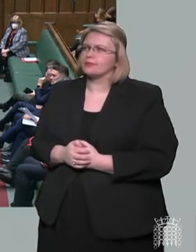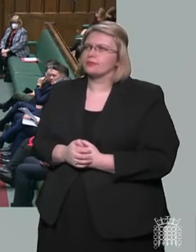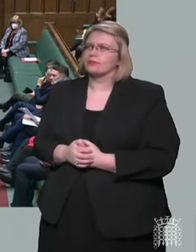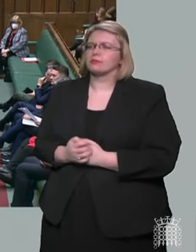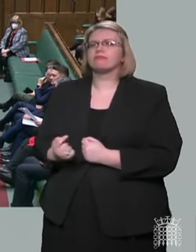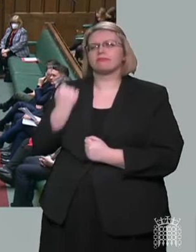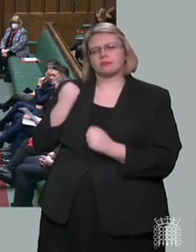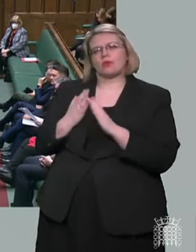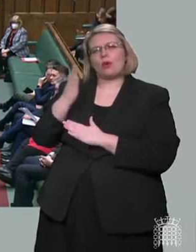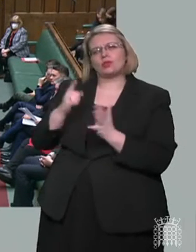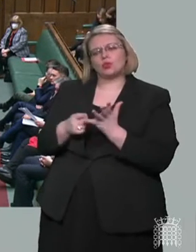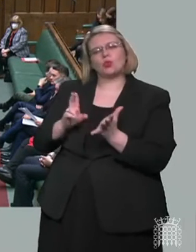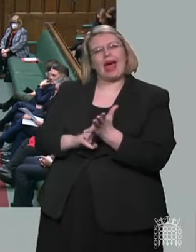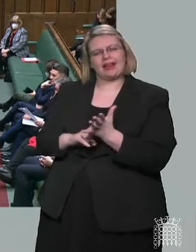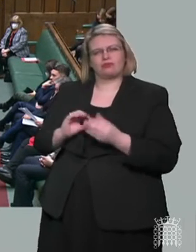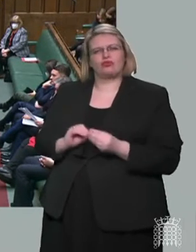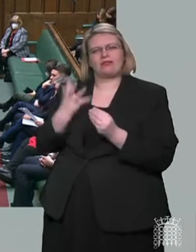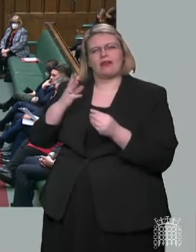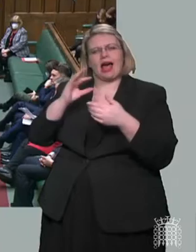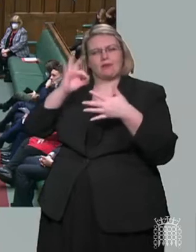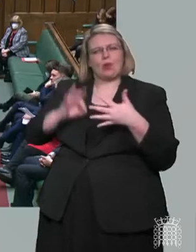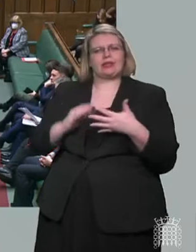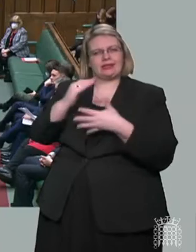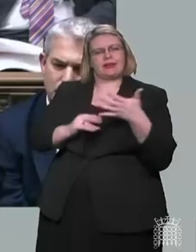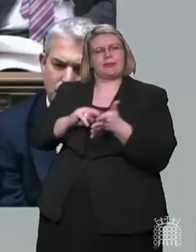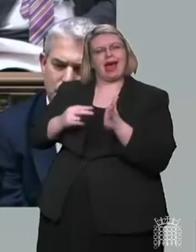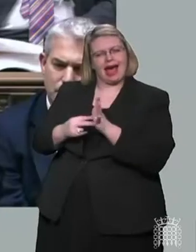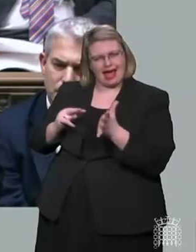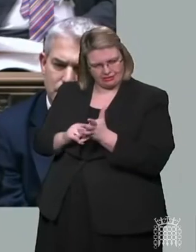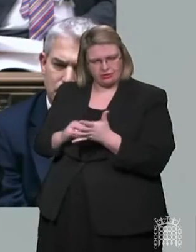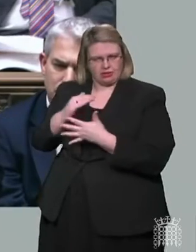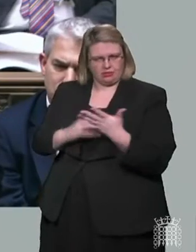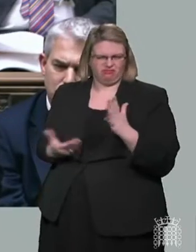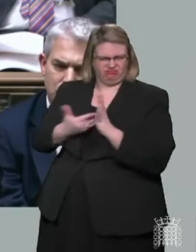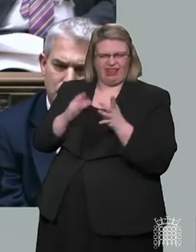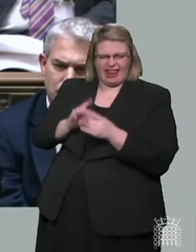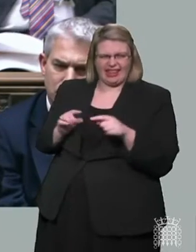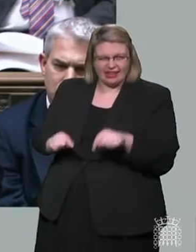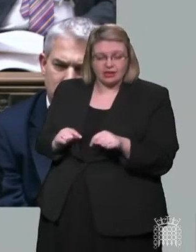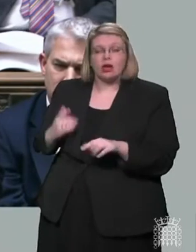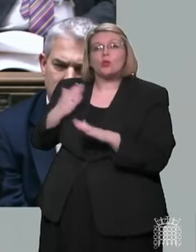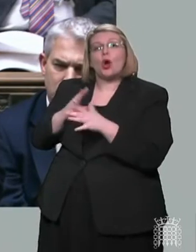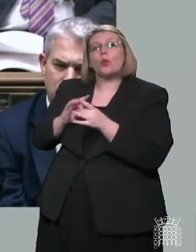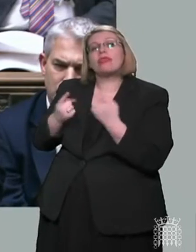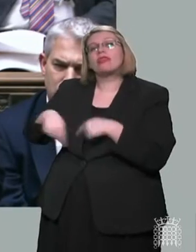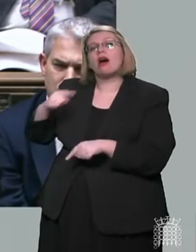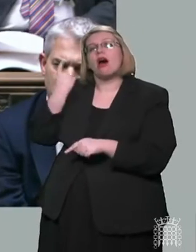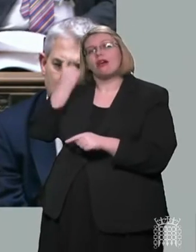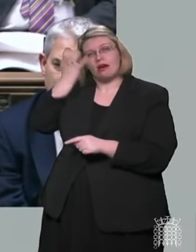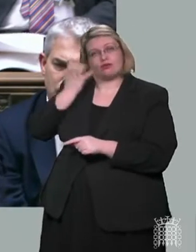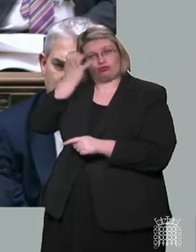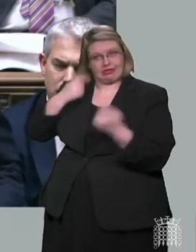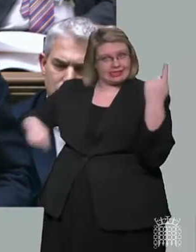UN and the agreements reached at the UK's G7 last year, we are working with our international partners on future